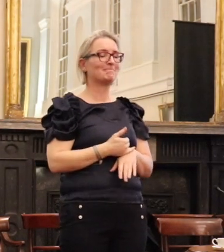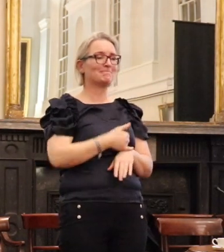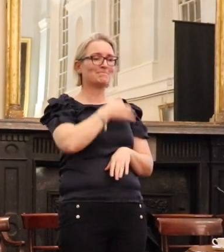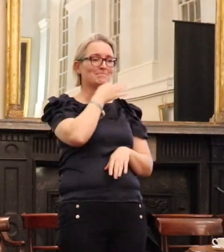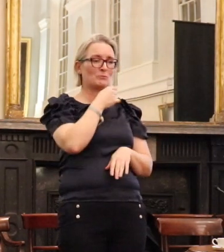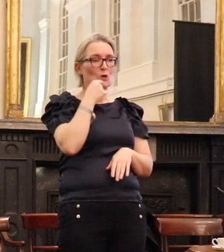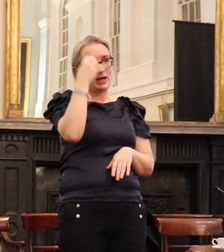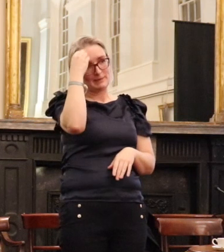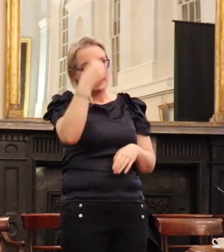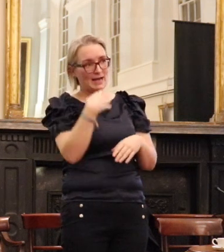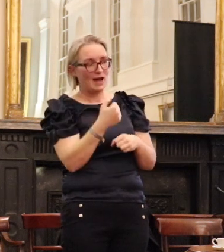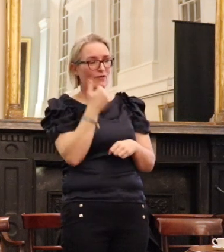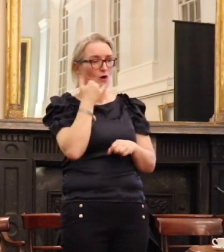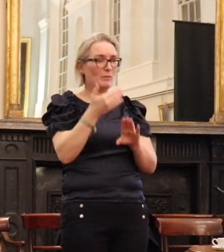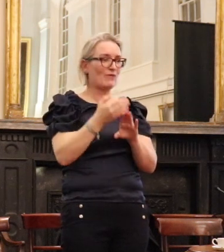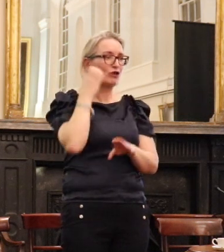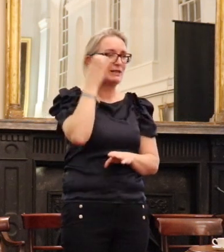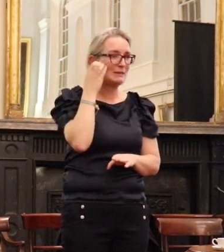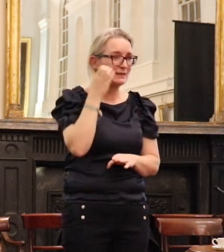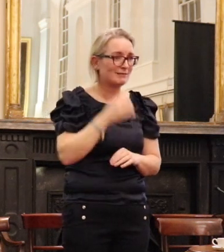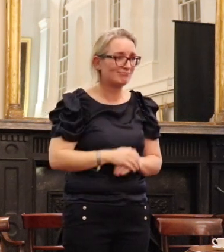But we expect to get one before Christmas.